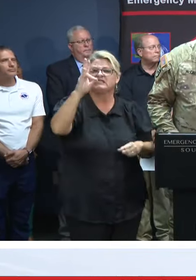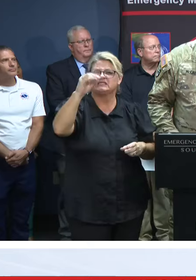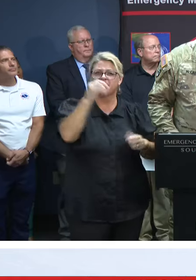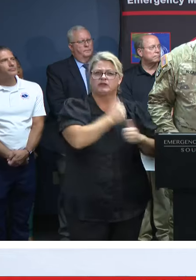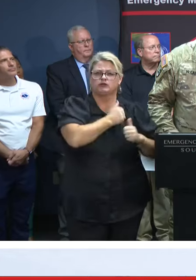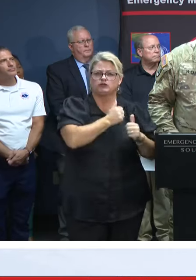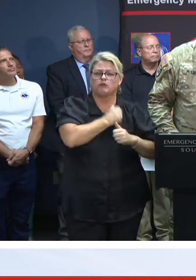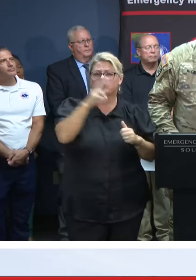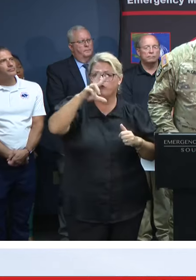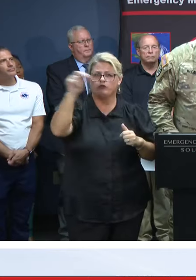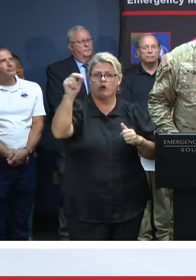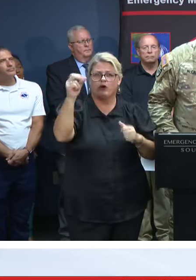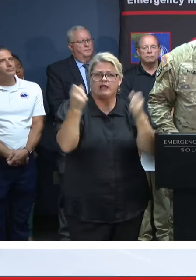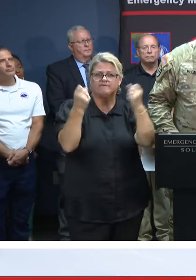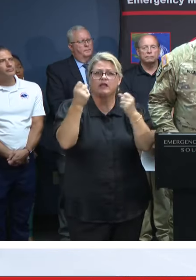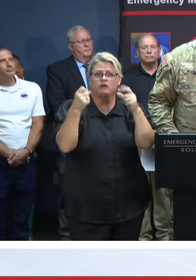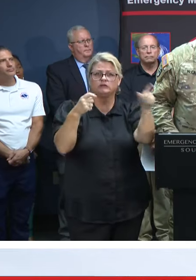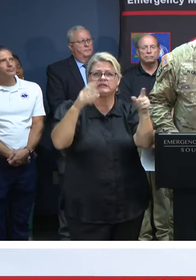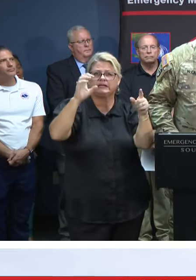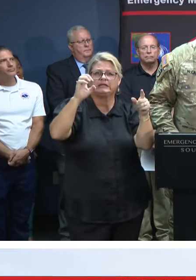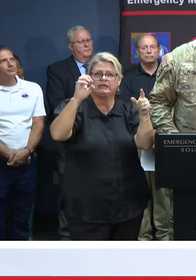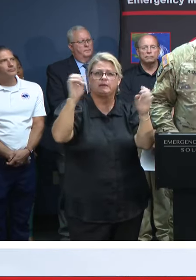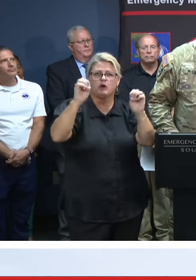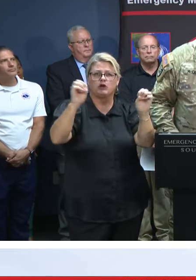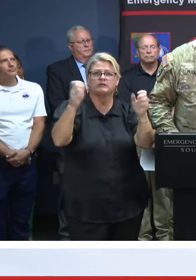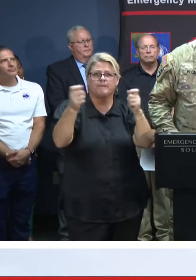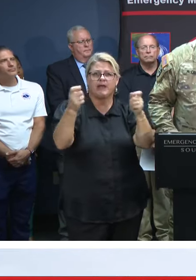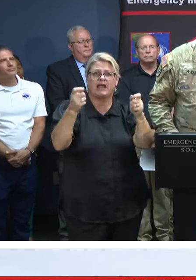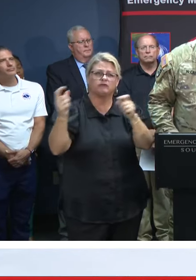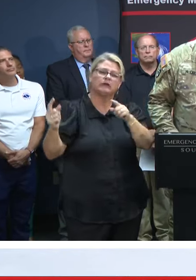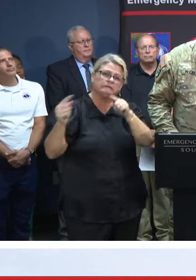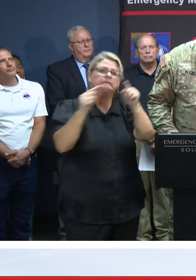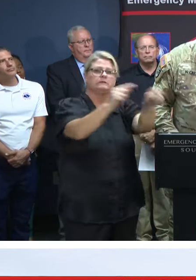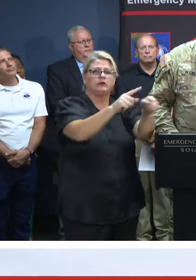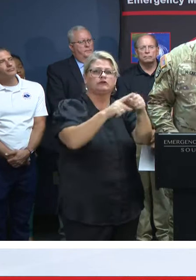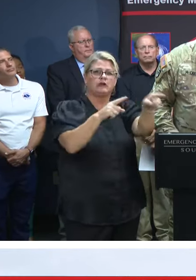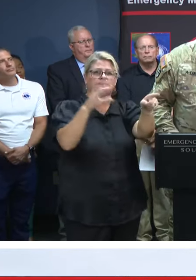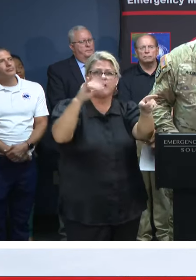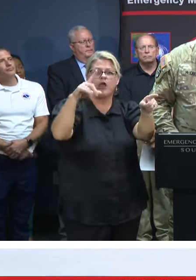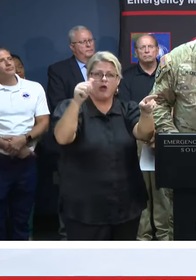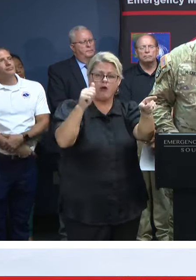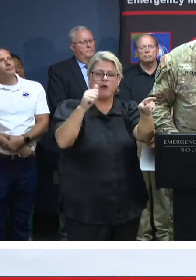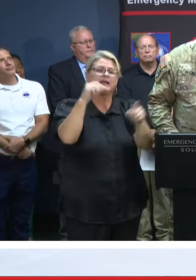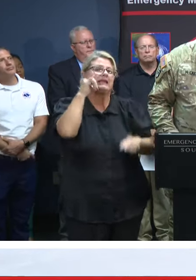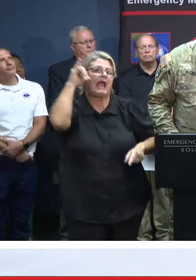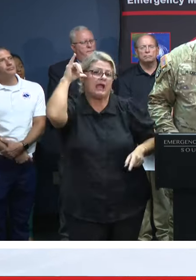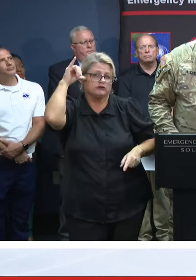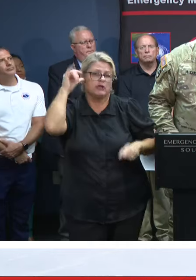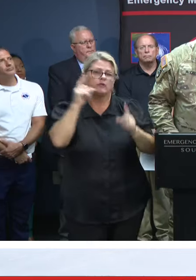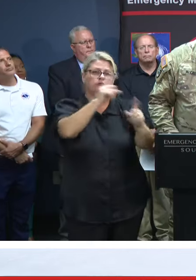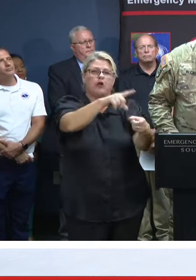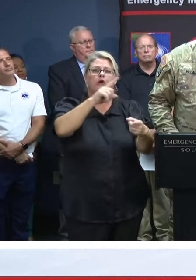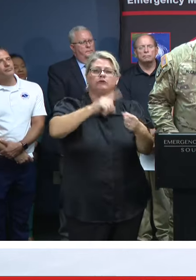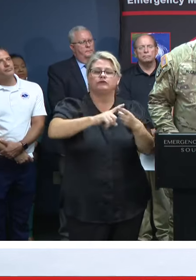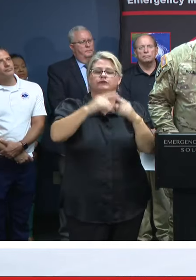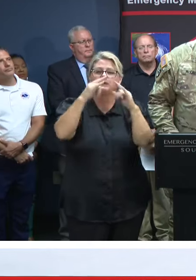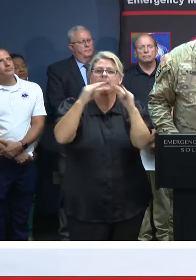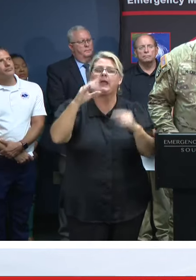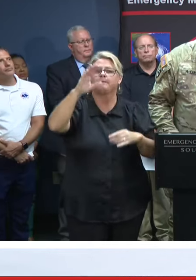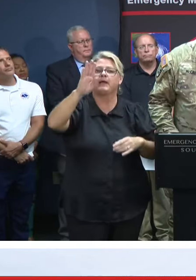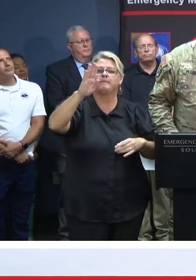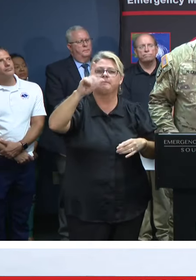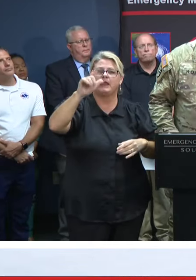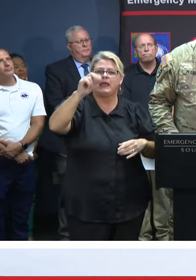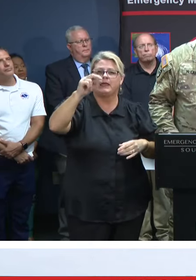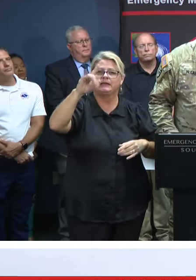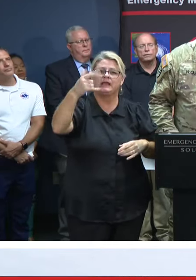30 vehicles under an emergency management assistance compact. They convoyed yesterday to Camp Blanding, Florida. We have